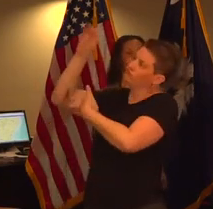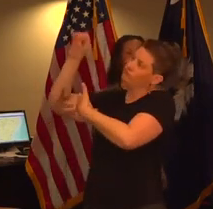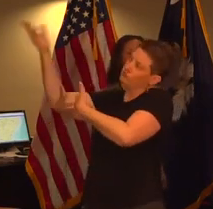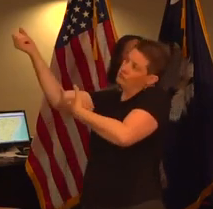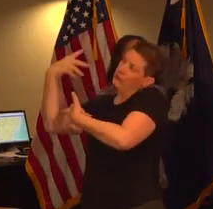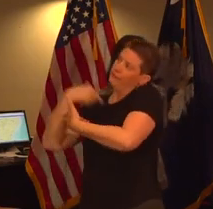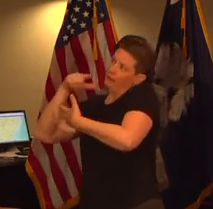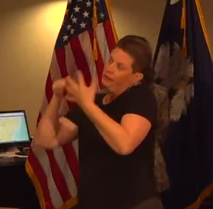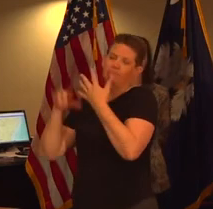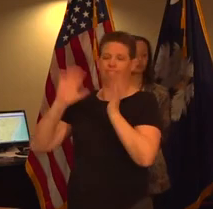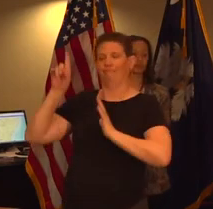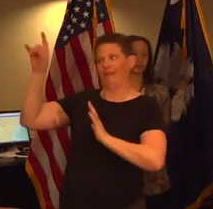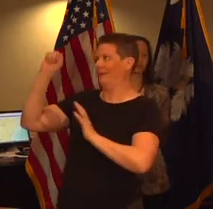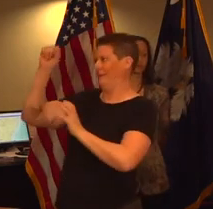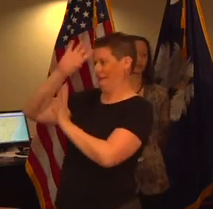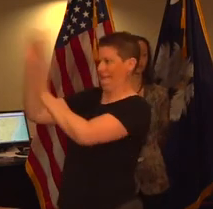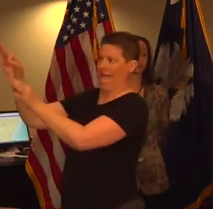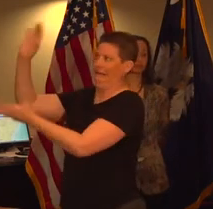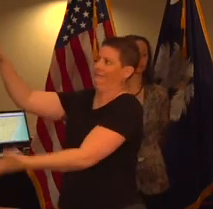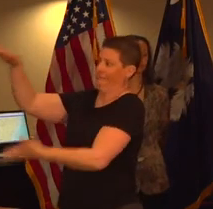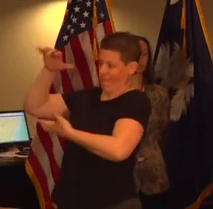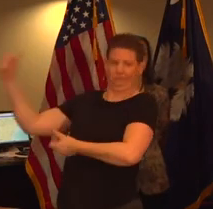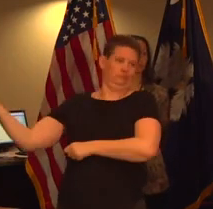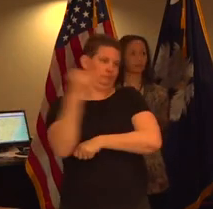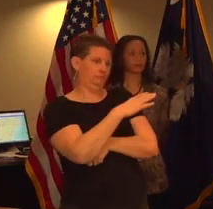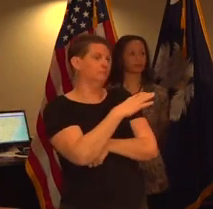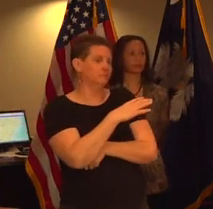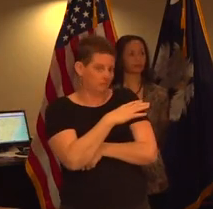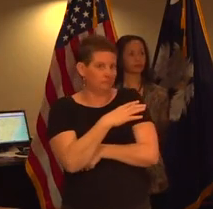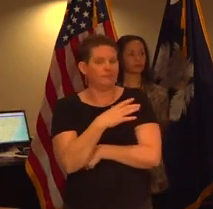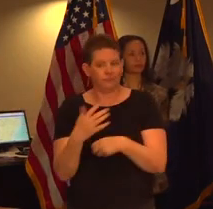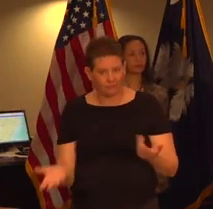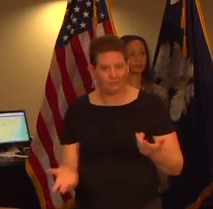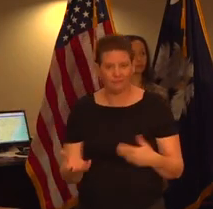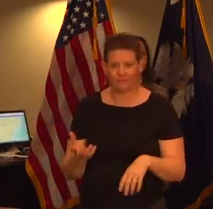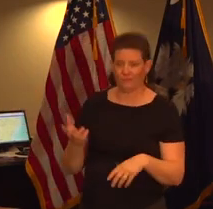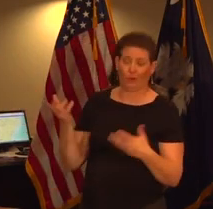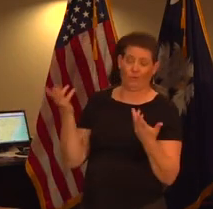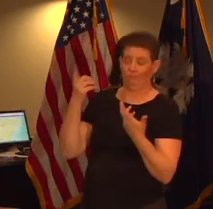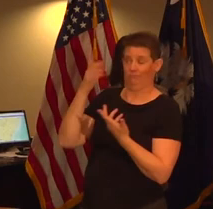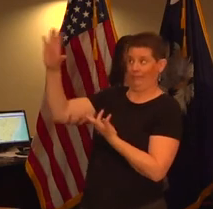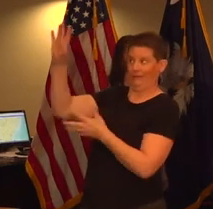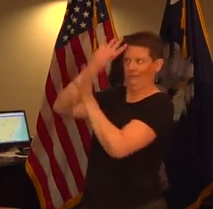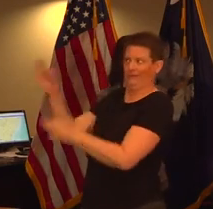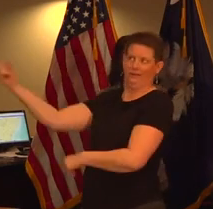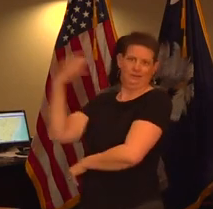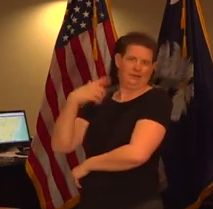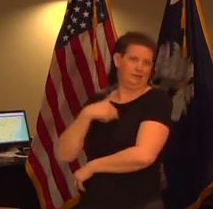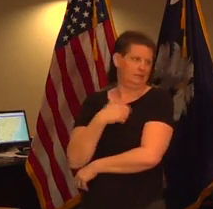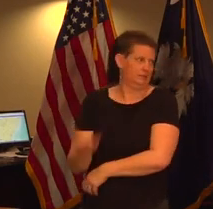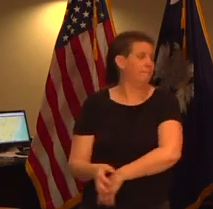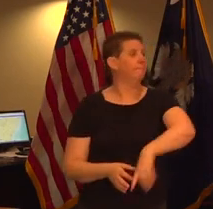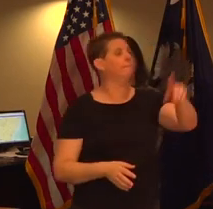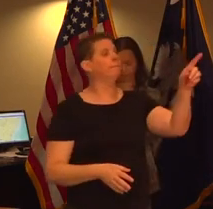stockpiled and they distribute based upon the population of the state so we get what they send us when we